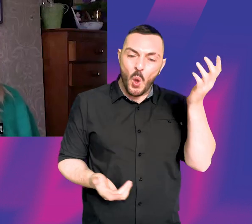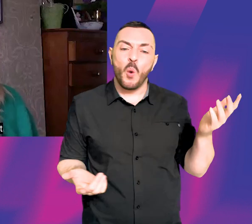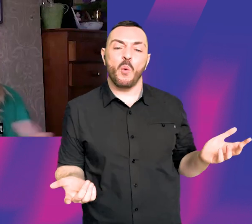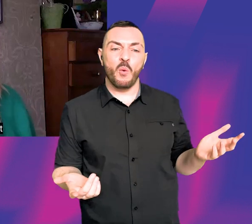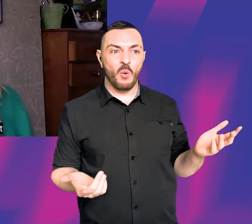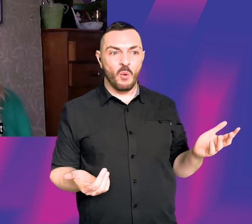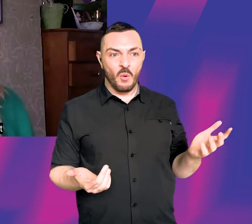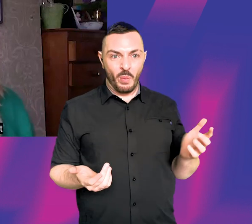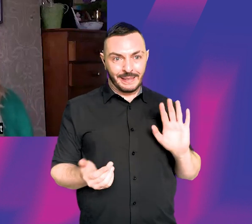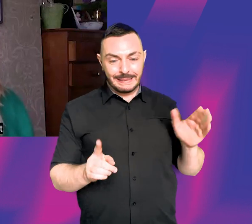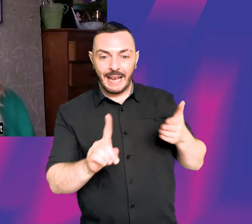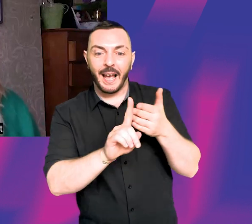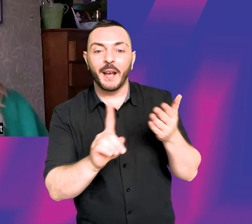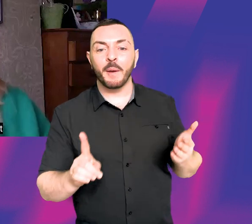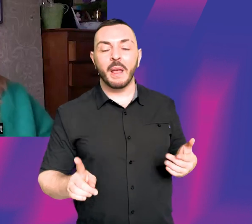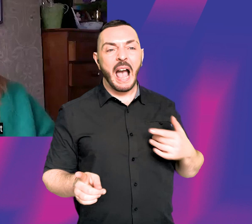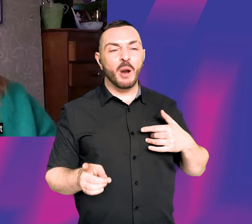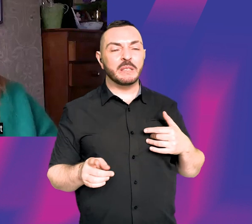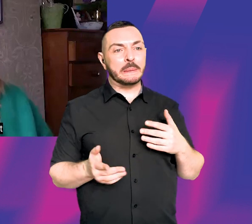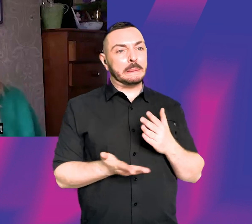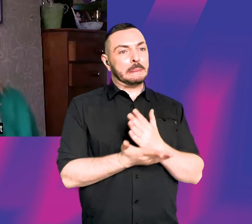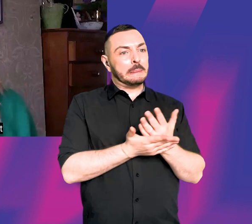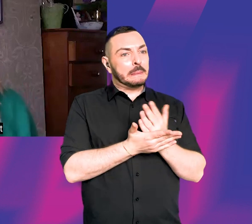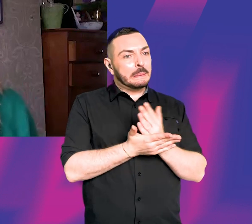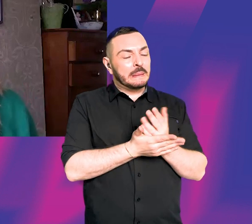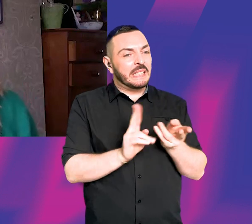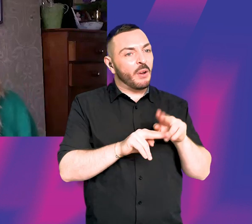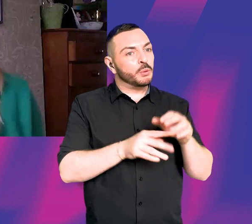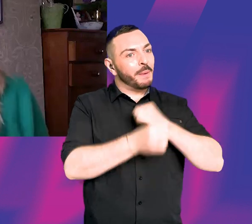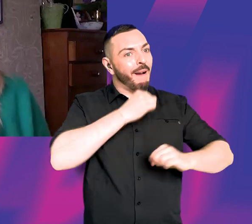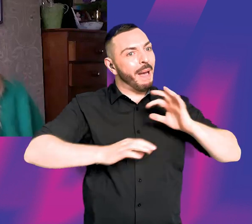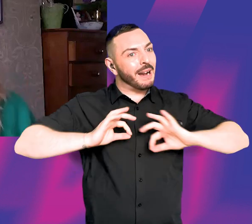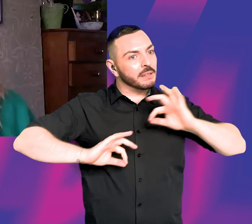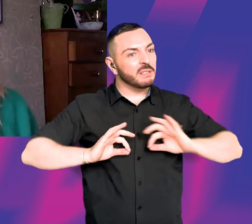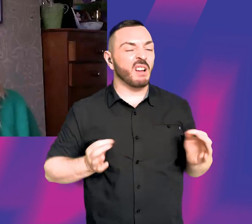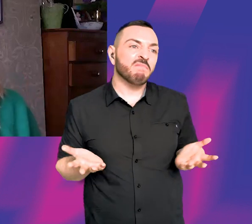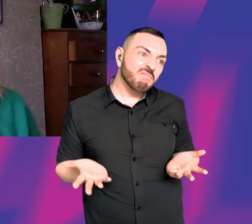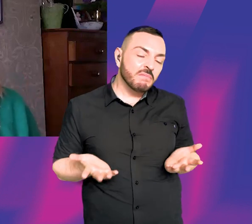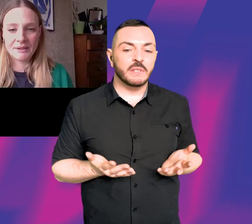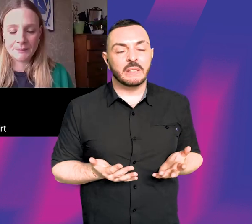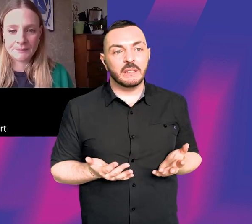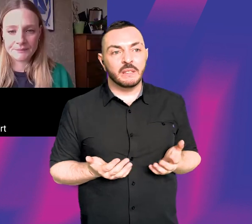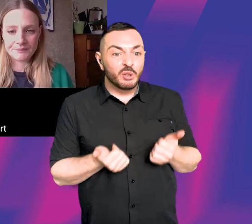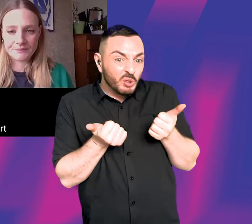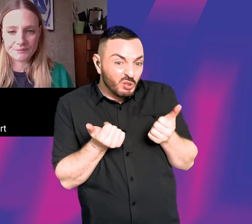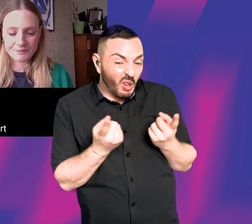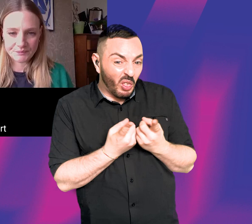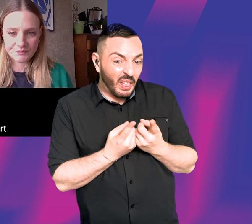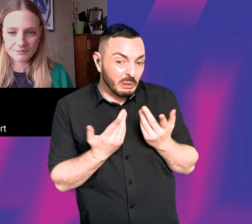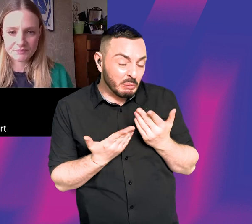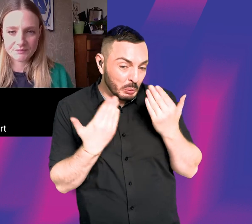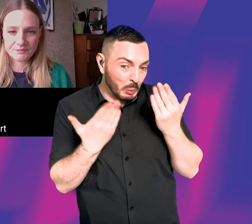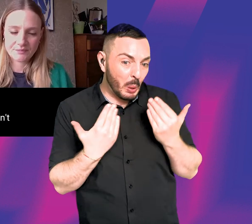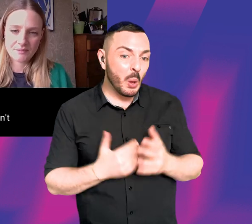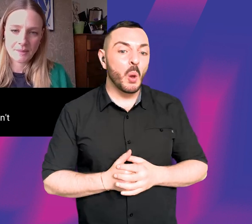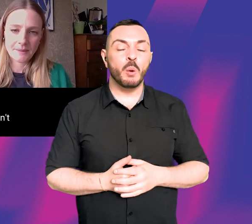Whereas I think I had kind of an, more of an ambivalent relationship with it for a while, which is not necessarily a good thing. Yeah. And it must be tricky